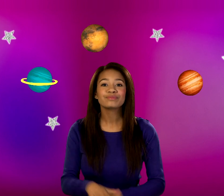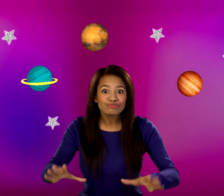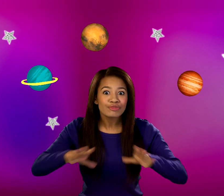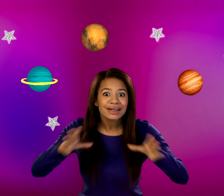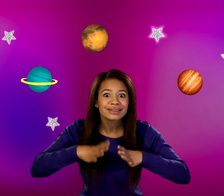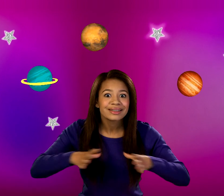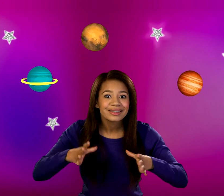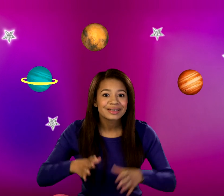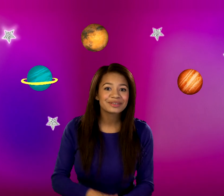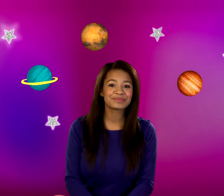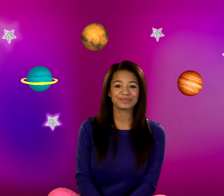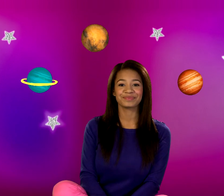Are you ready? Yes